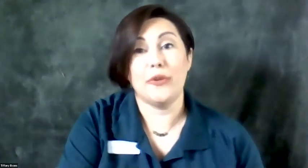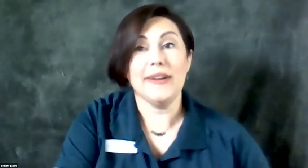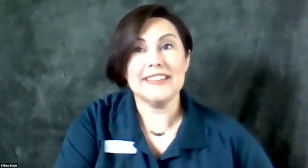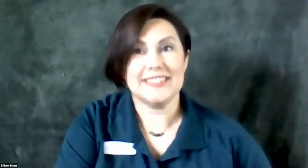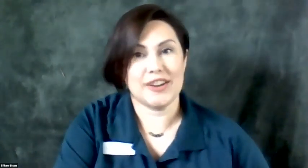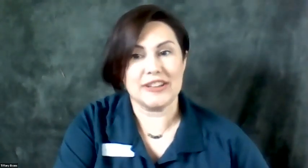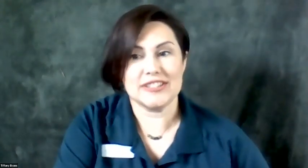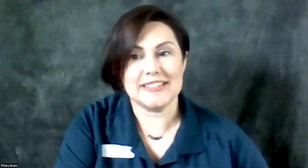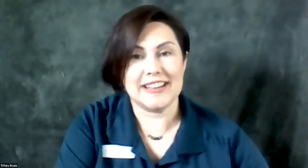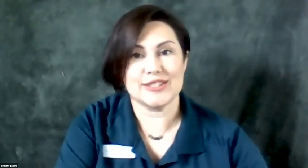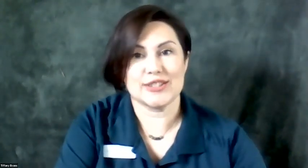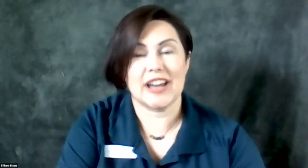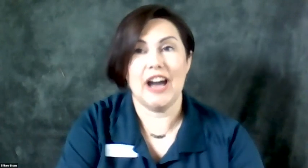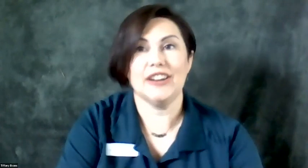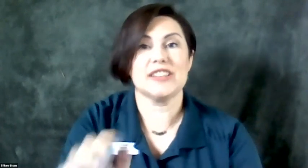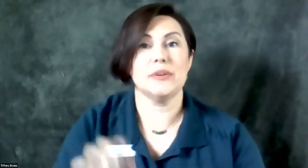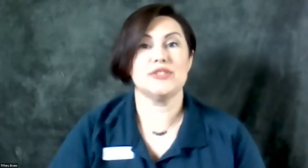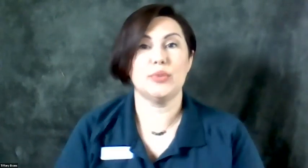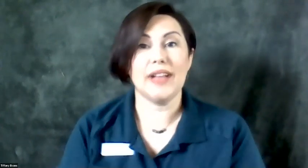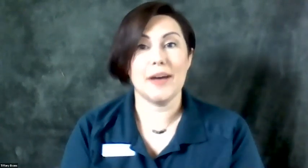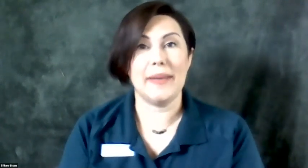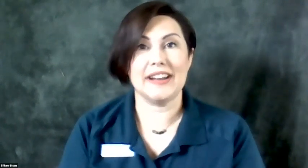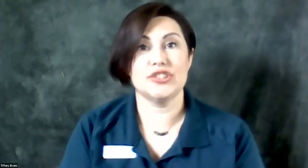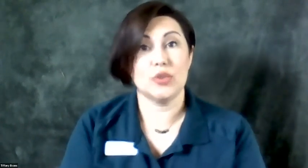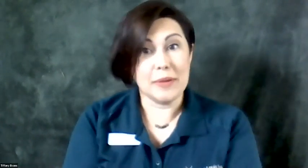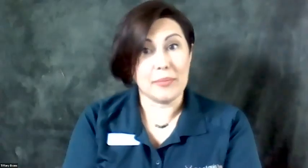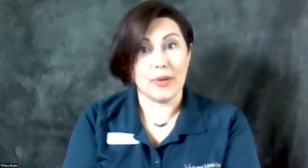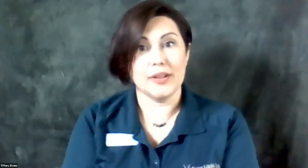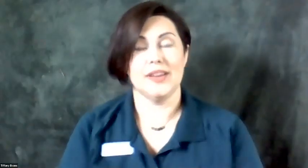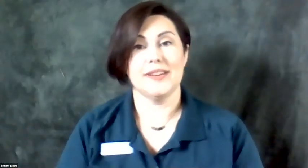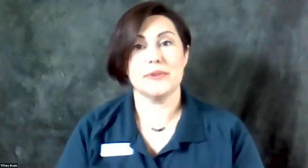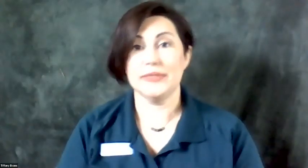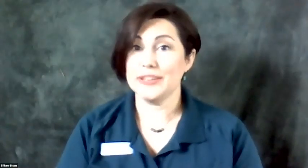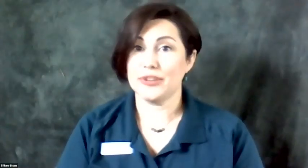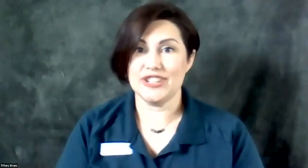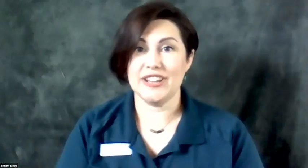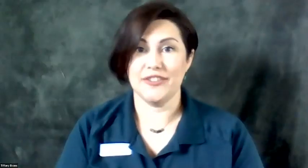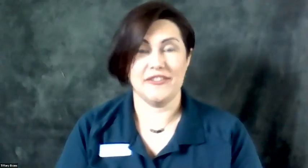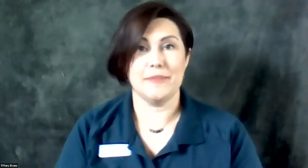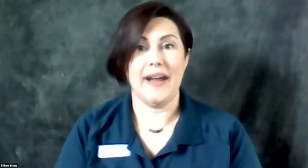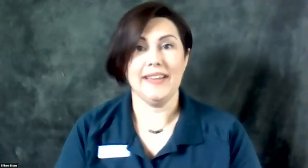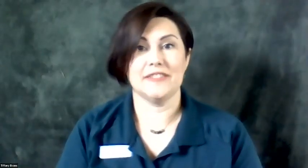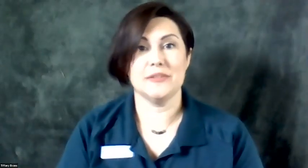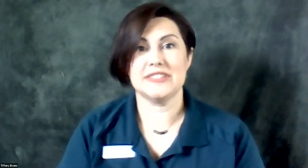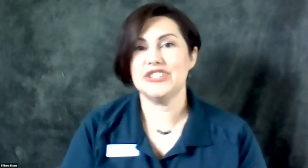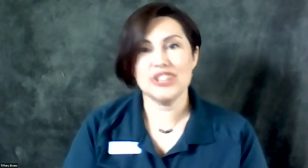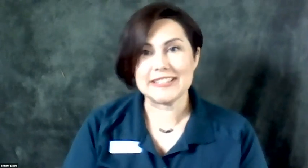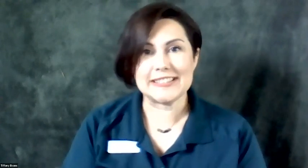I get to the questions and answers, Connor is going to pull up an enjoyment poll. We really appreciate your feedback. And if you would take just a second